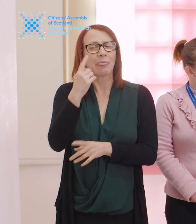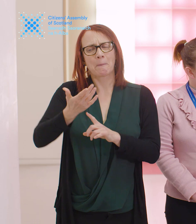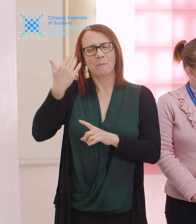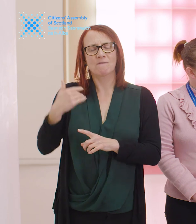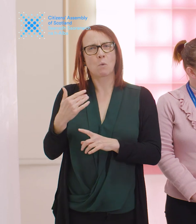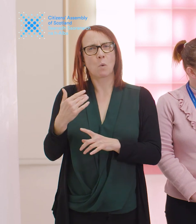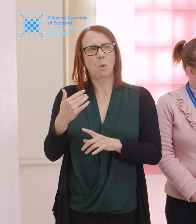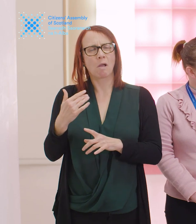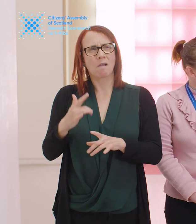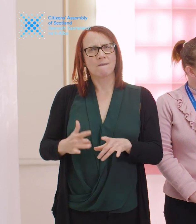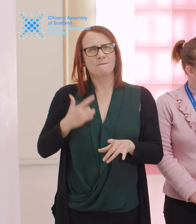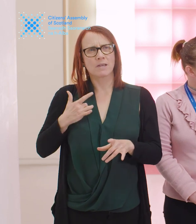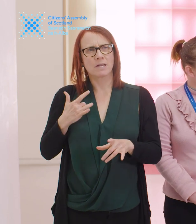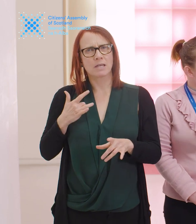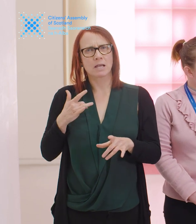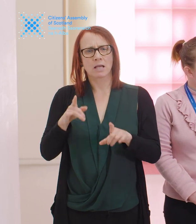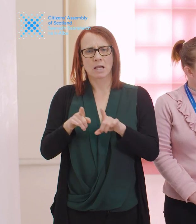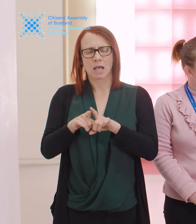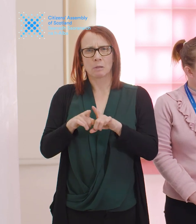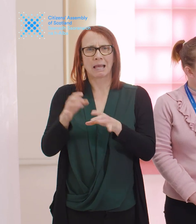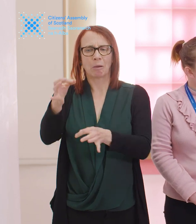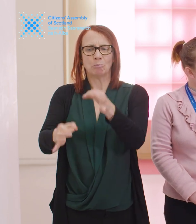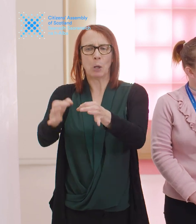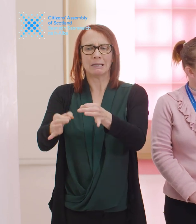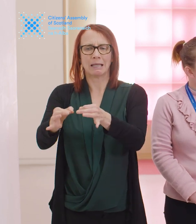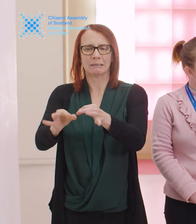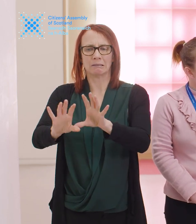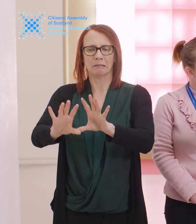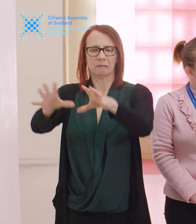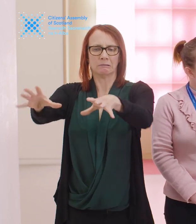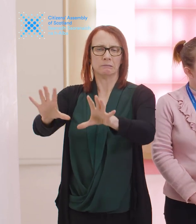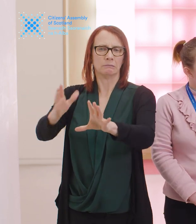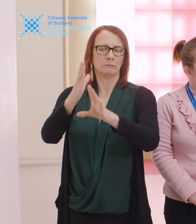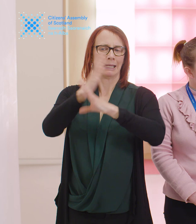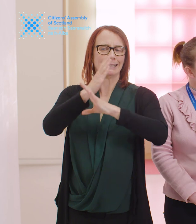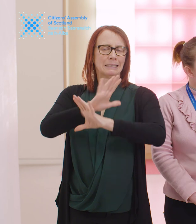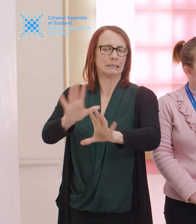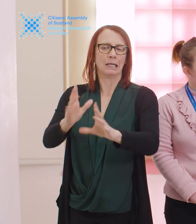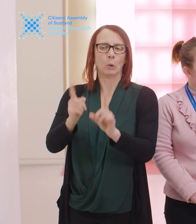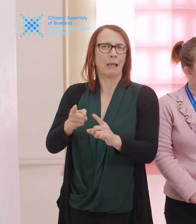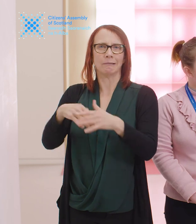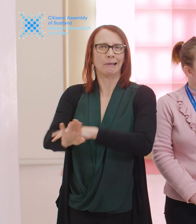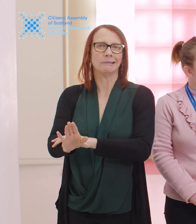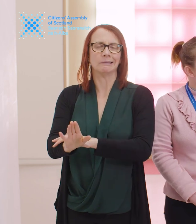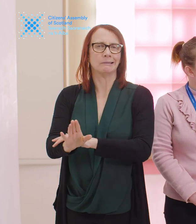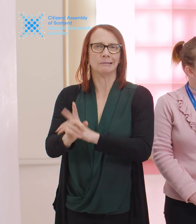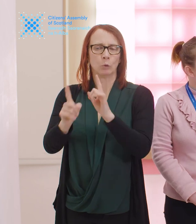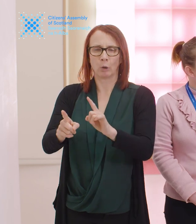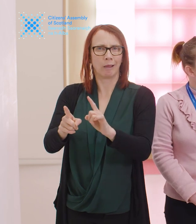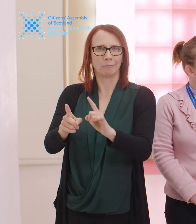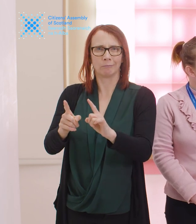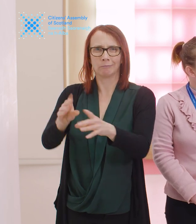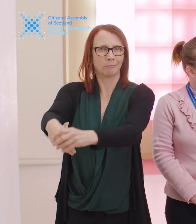have been some kind of almost bubble over politics that nobody is able to get in and ask and shake them up and,